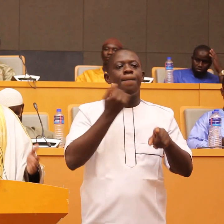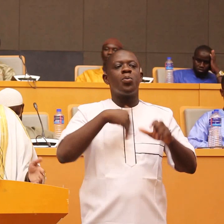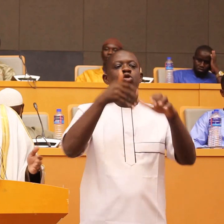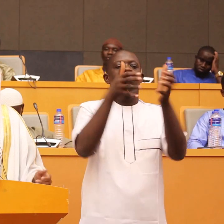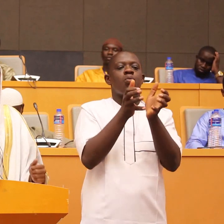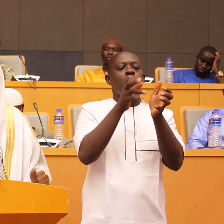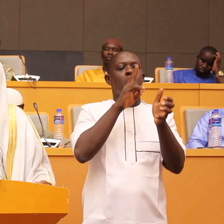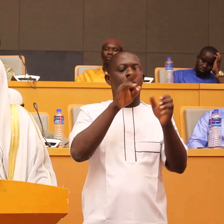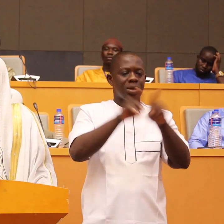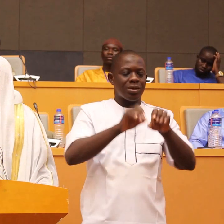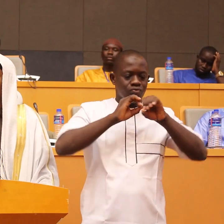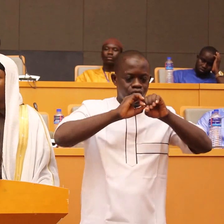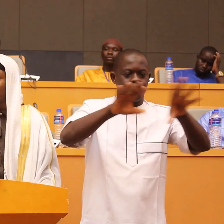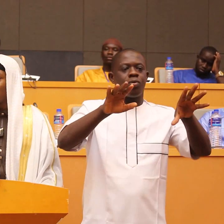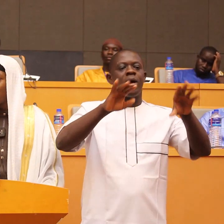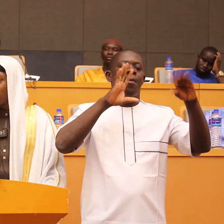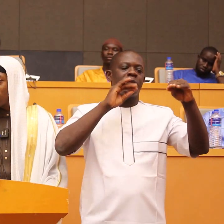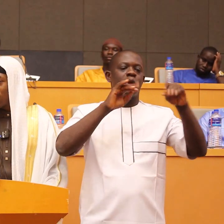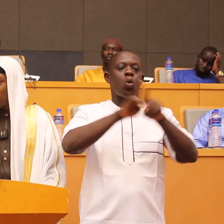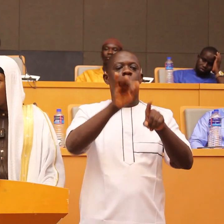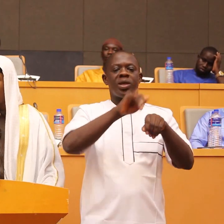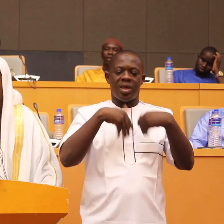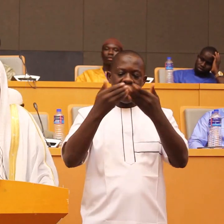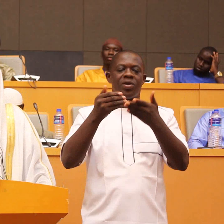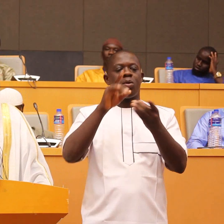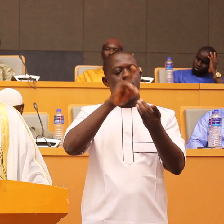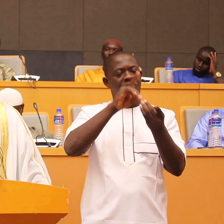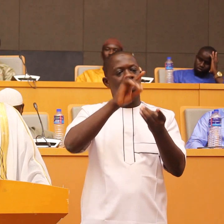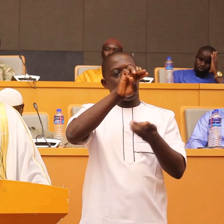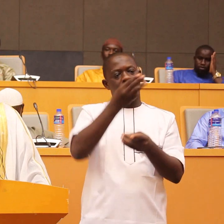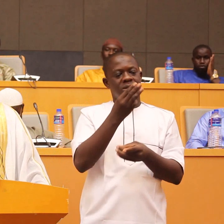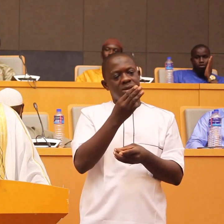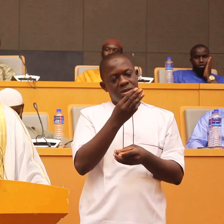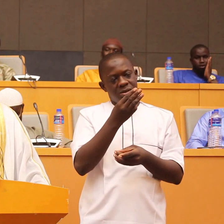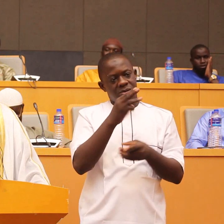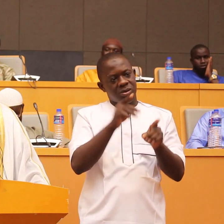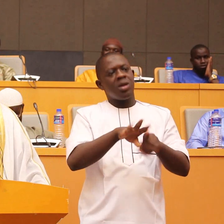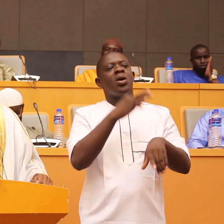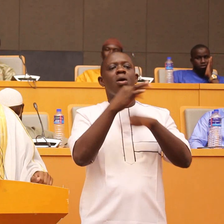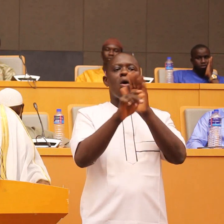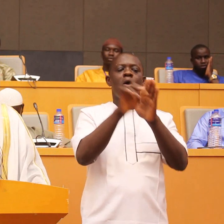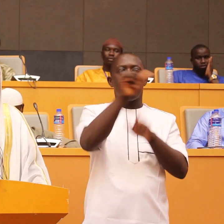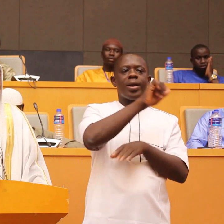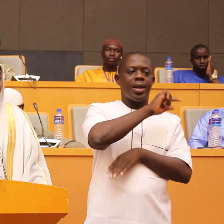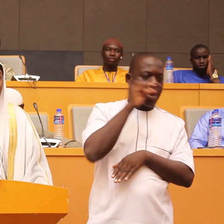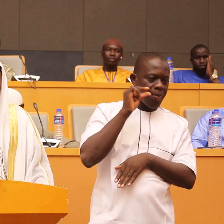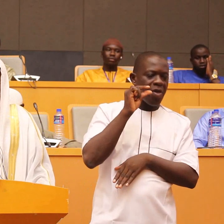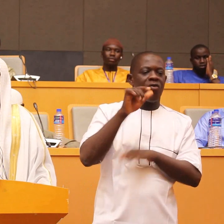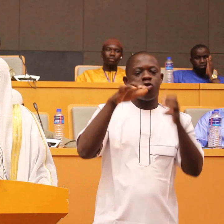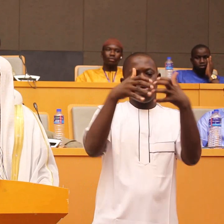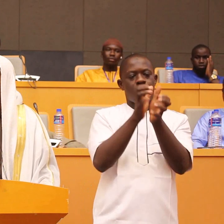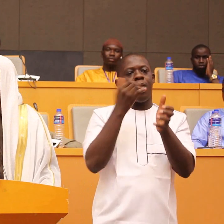know conveying the message which was given to Prophet sallallahu alayhi wa sallam and there is another name for this ummah